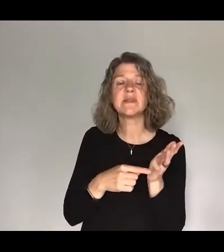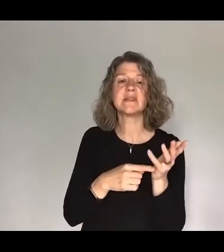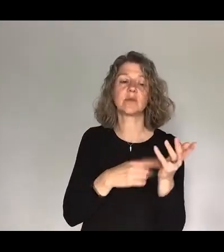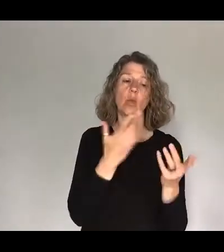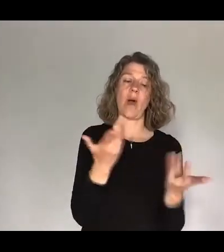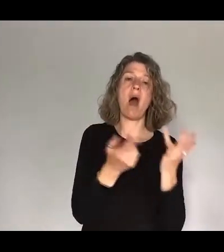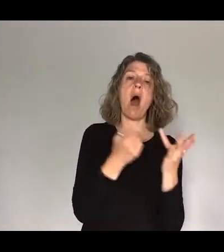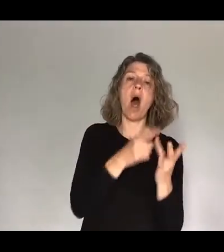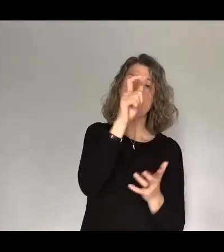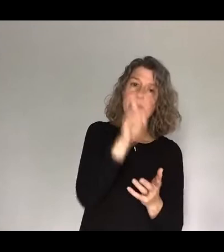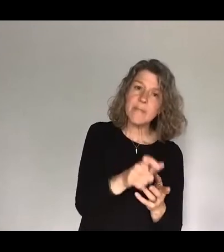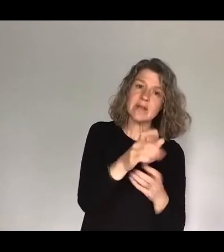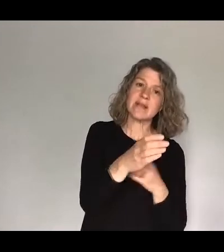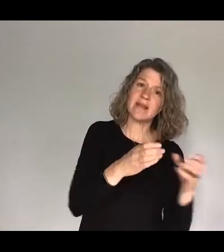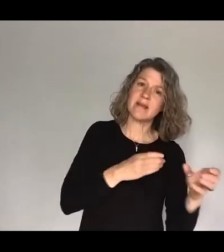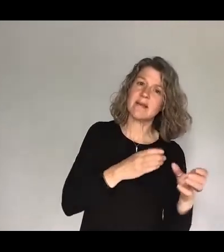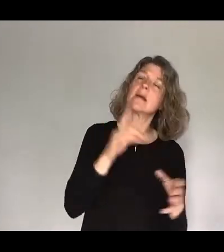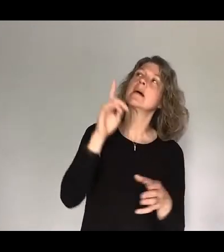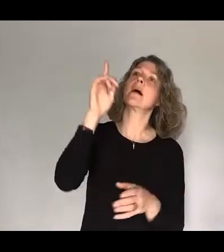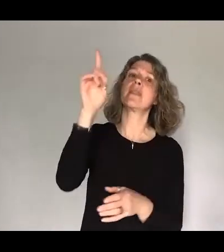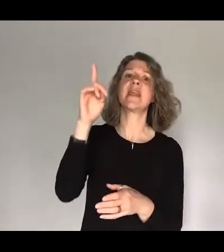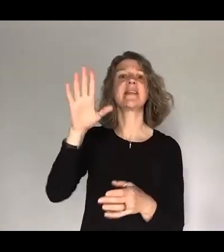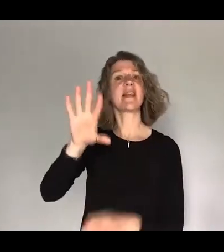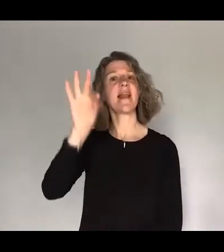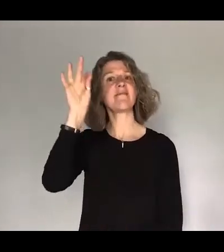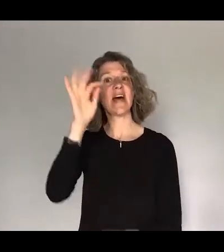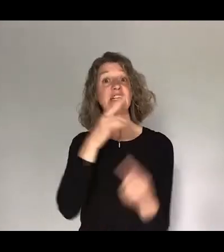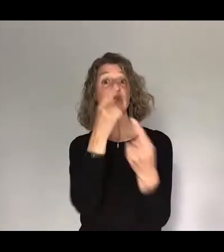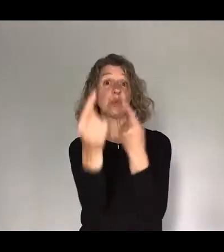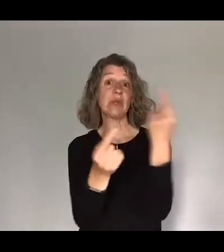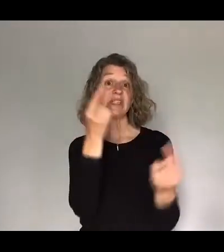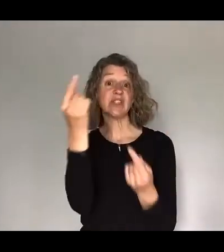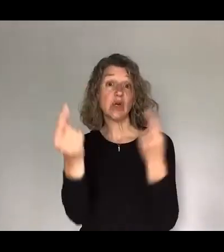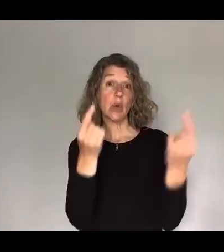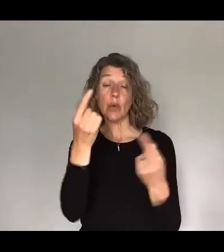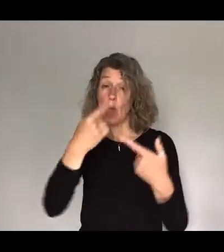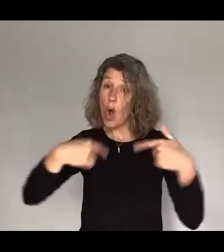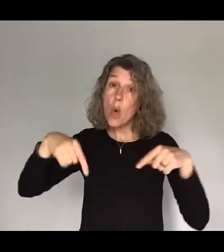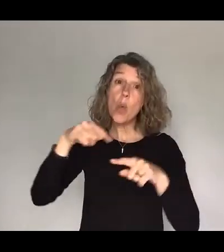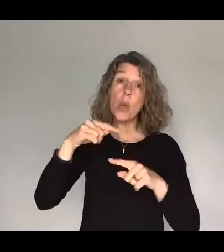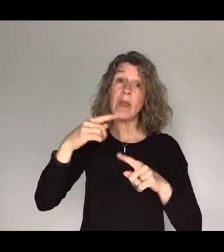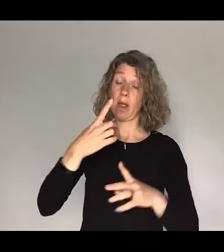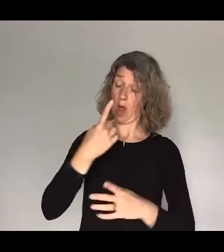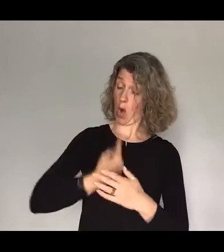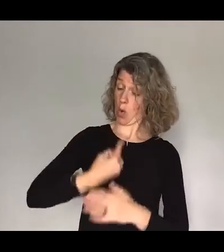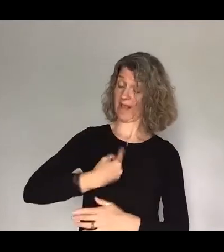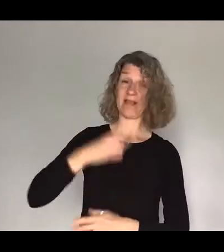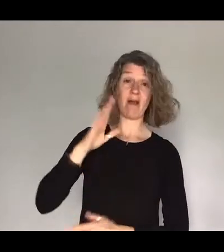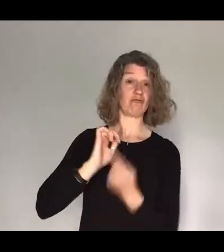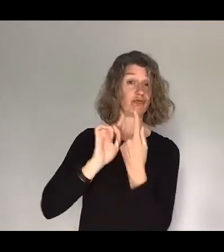this is an invitation that is extended to us that only we can respond to this is the hope that